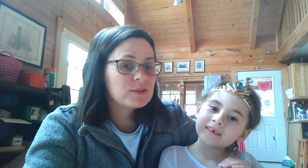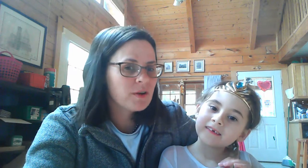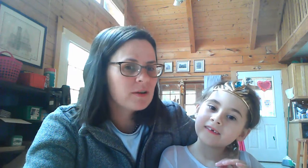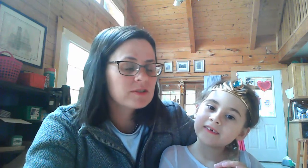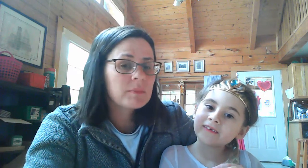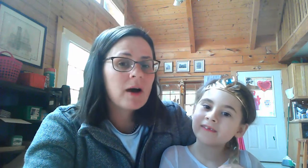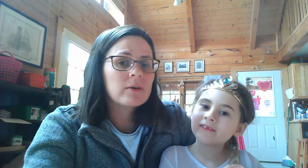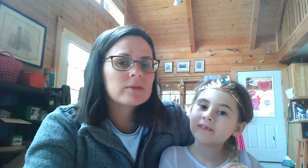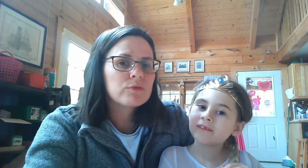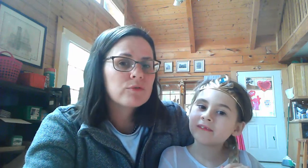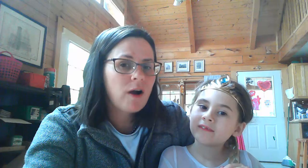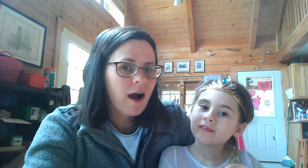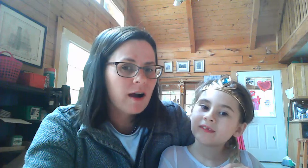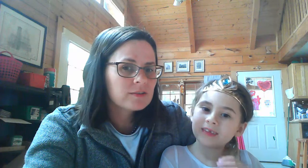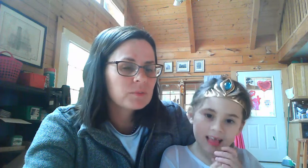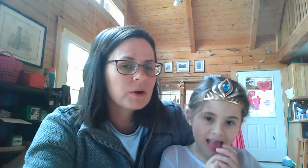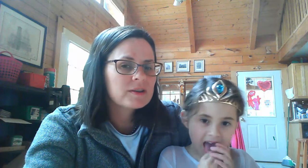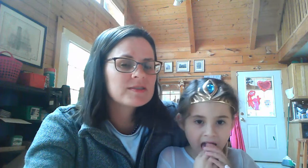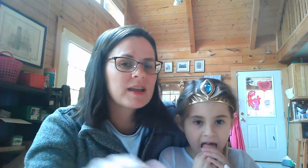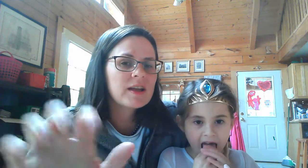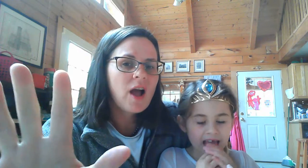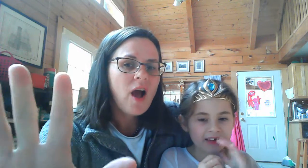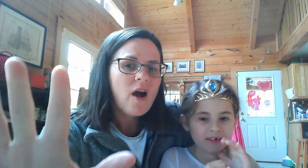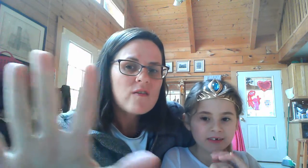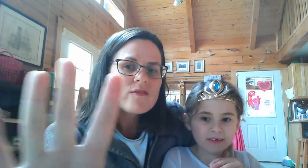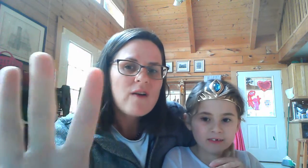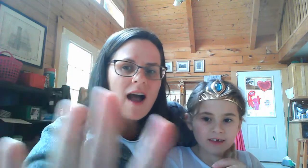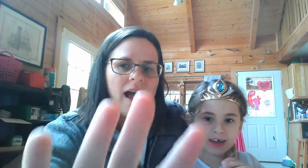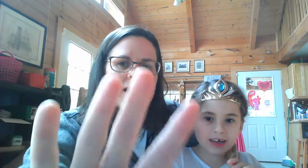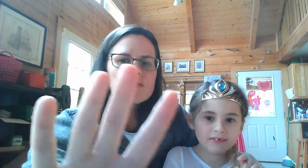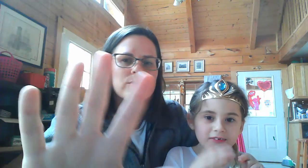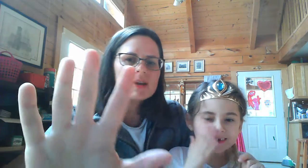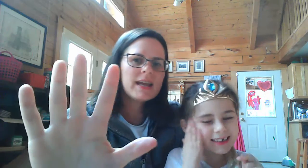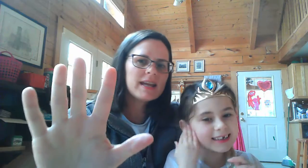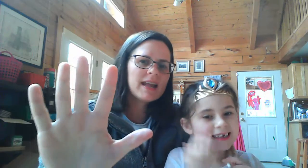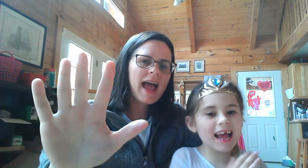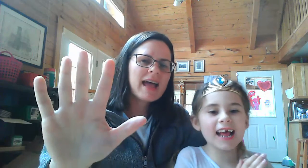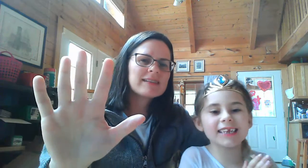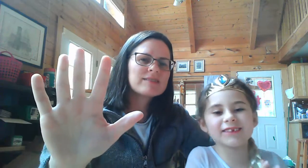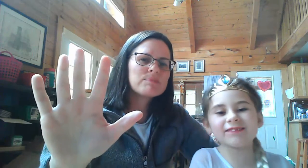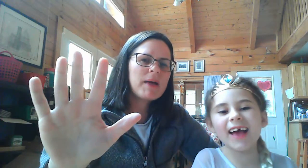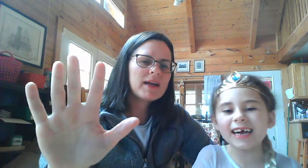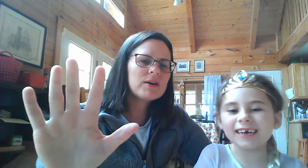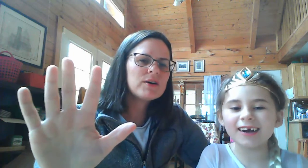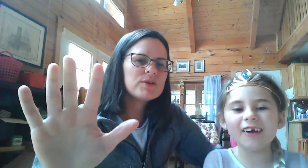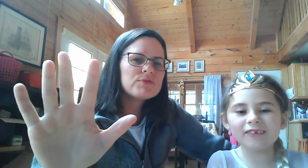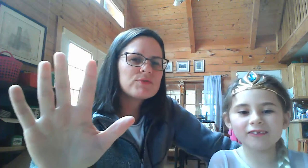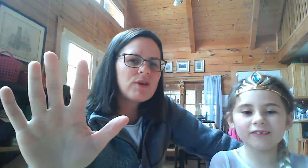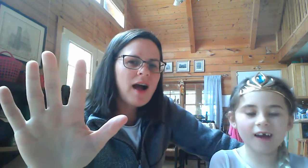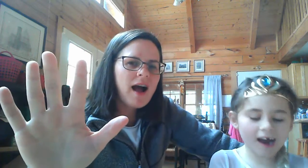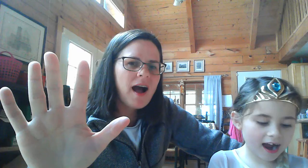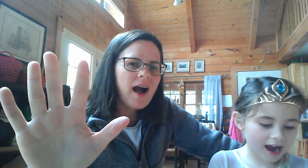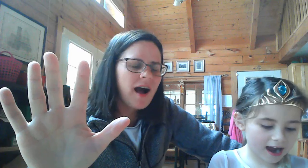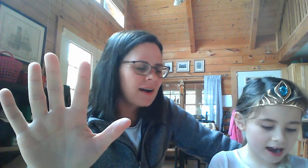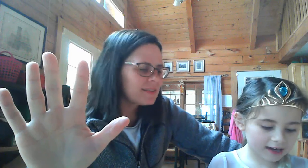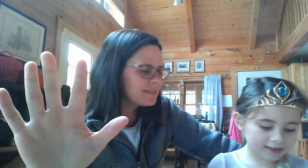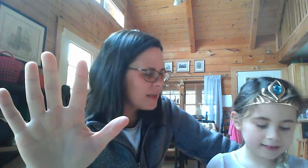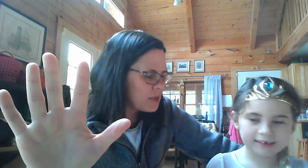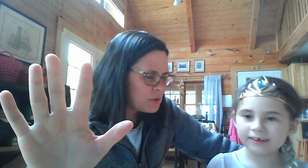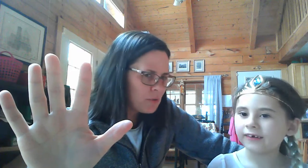songs about frogs. We're going to sing five green and speckled frogs. Can you show